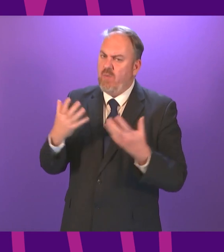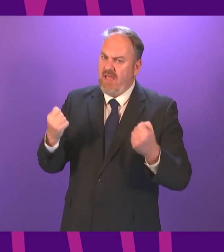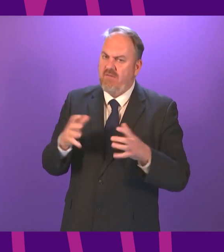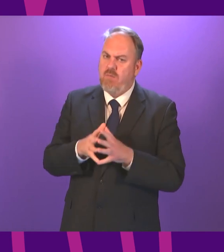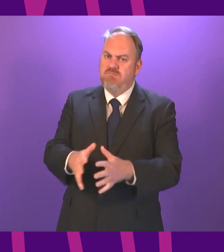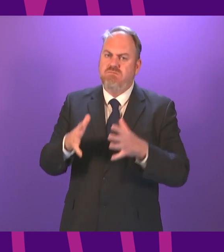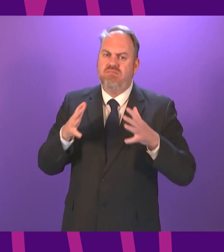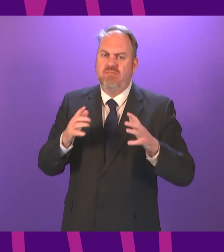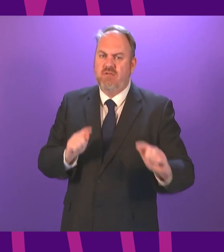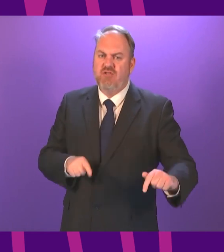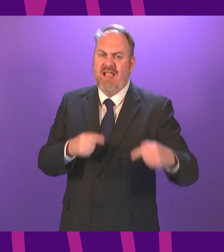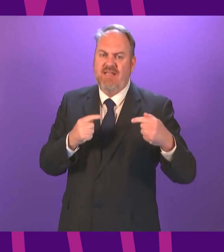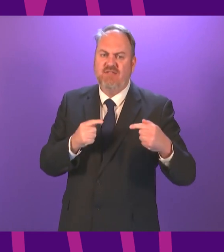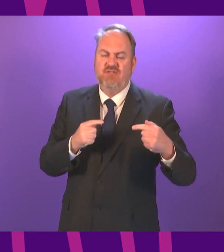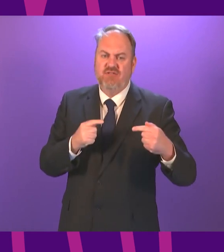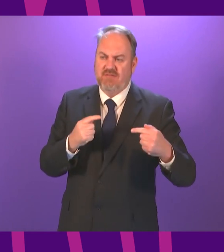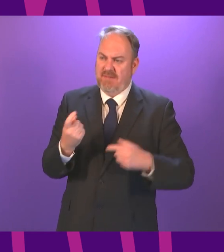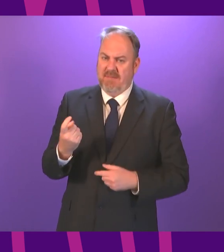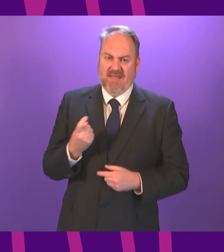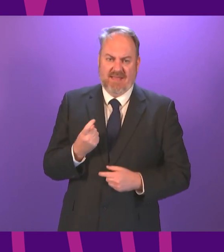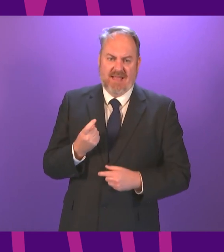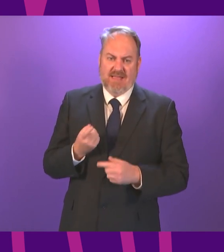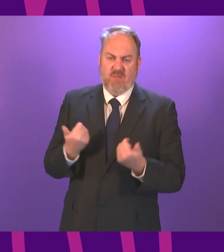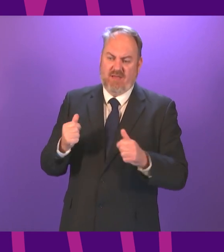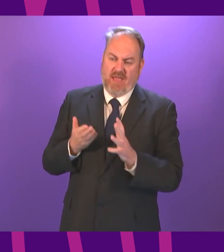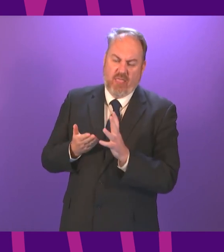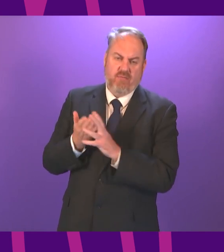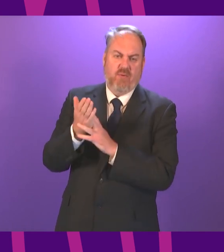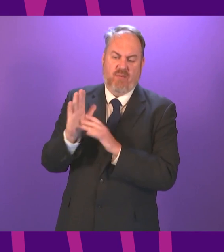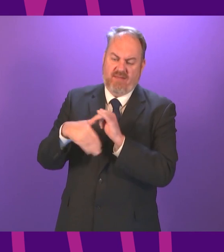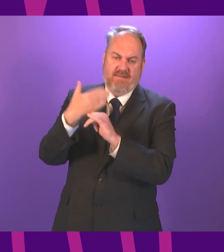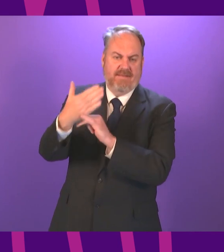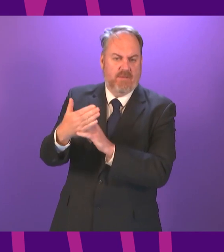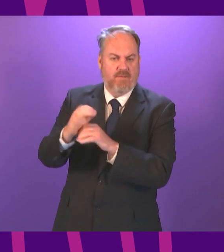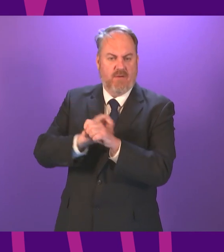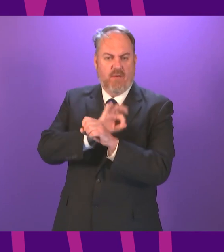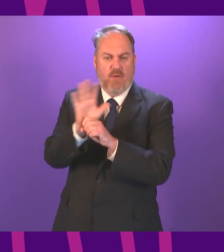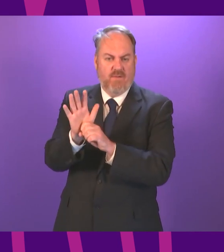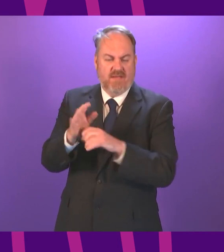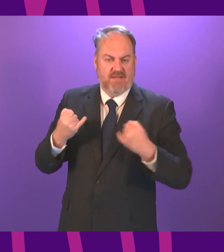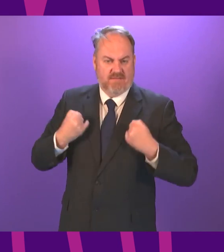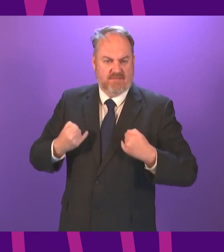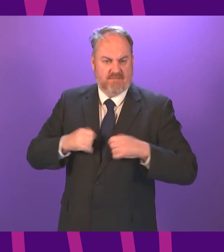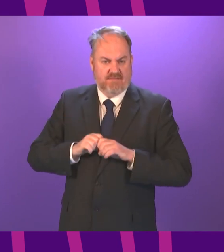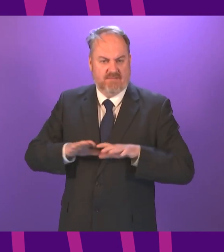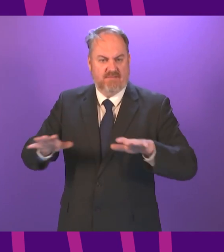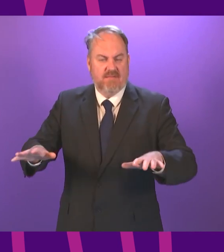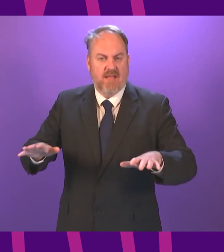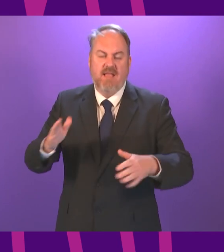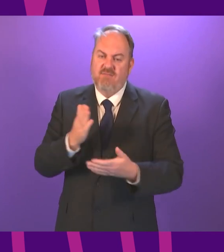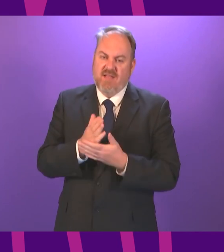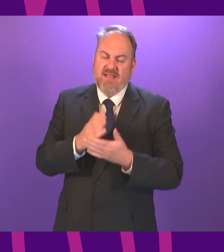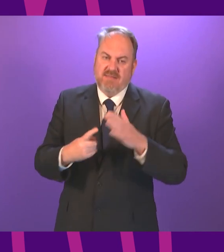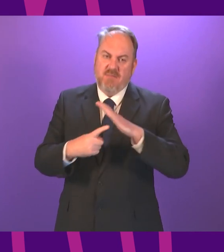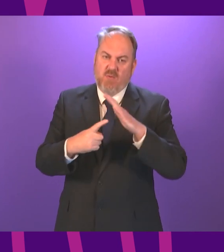country as we continue to come through this pandemic, and we try and build that national recovery. I think it is important to recognise